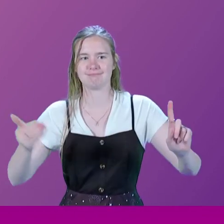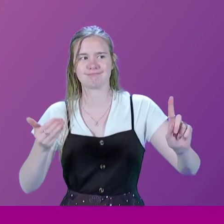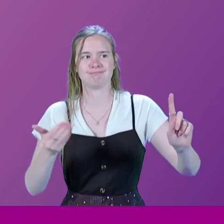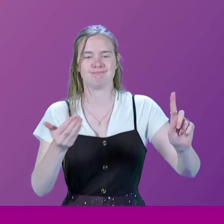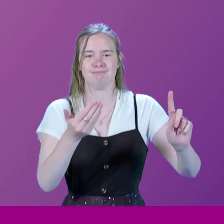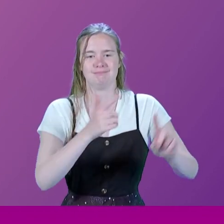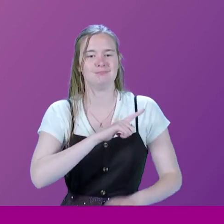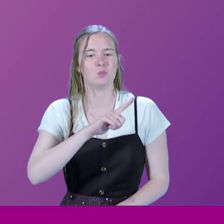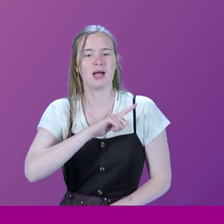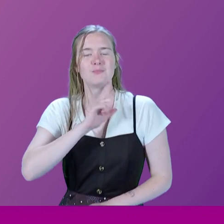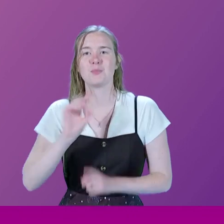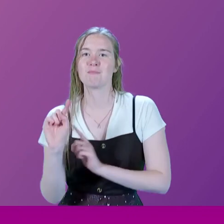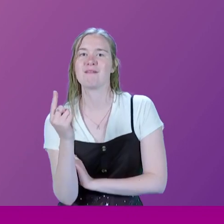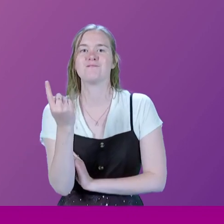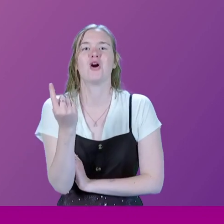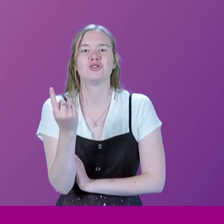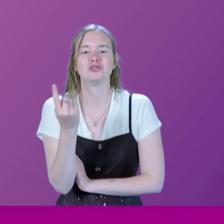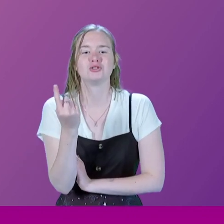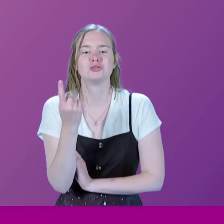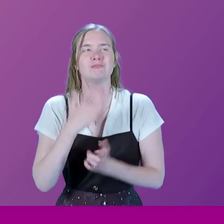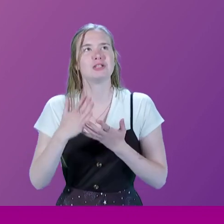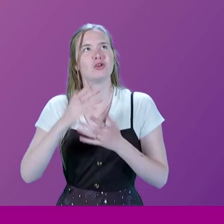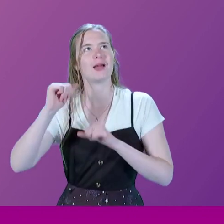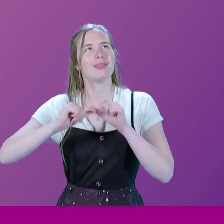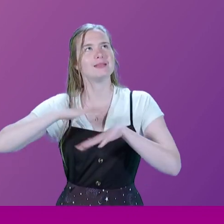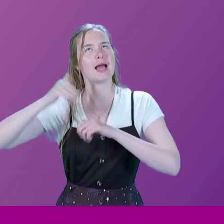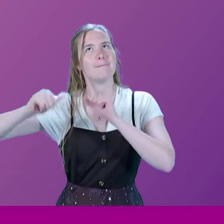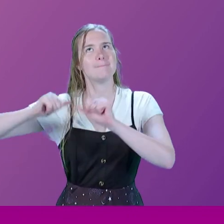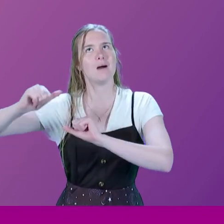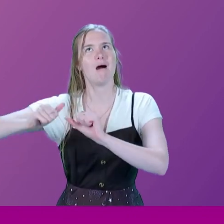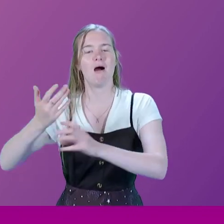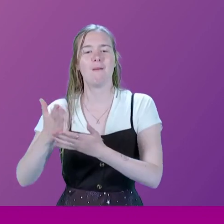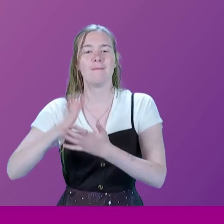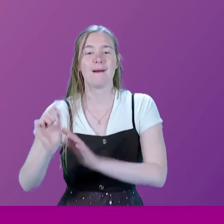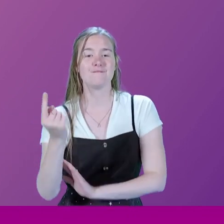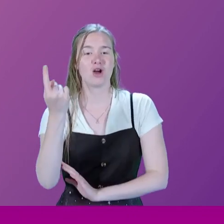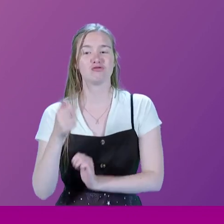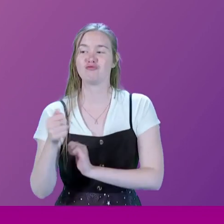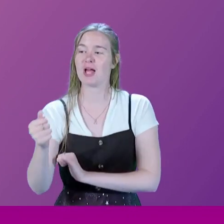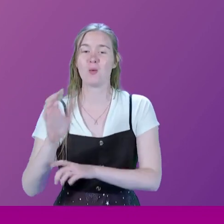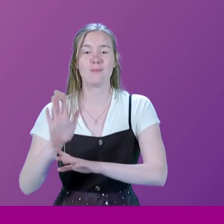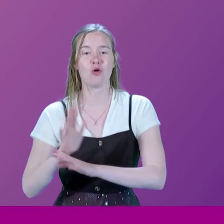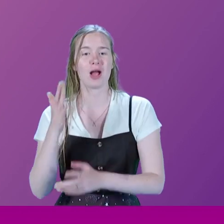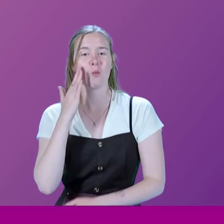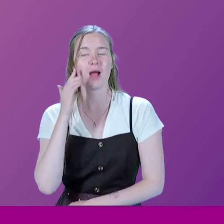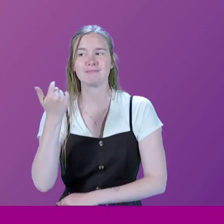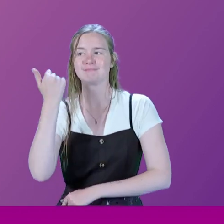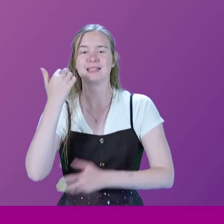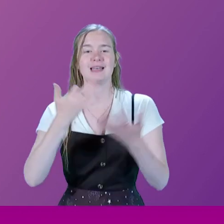actually, I made my first... Let me get the chronology of this right. Yes. I made my first railway programme in 1998,